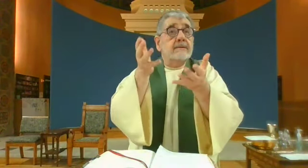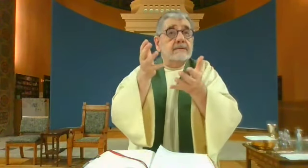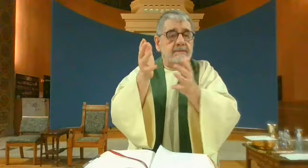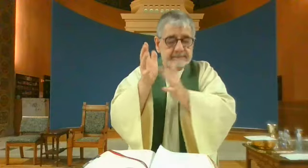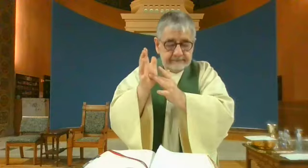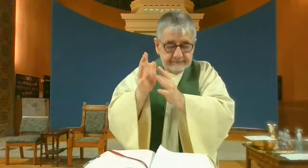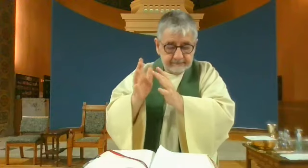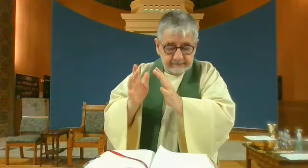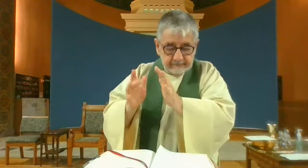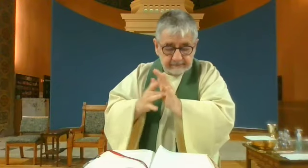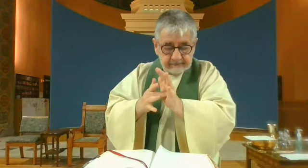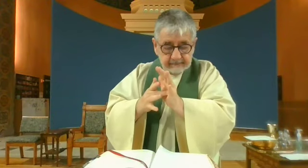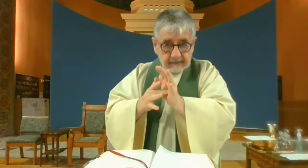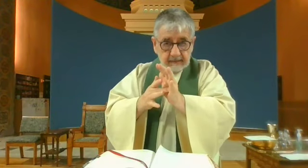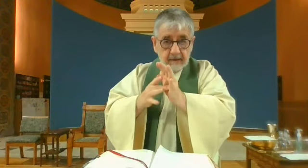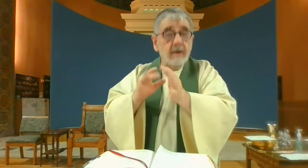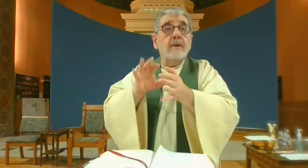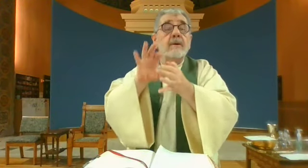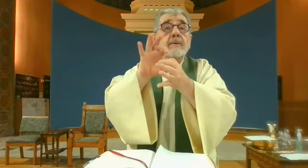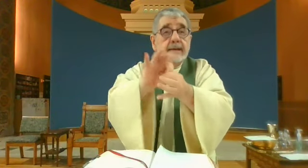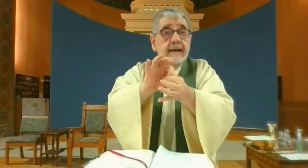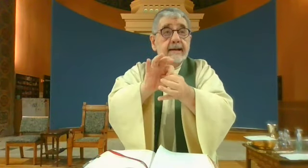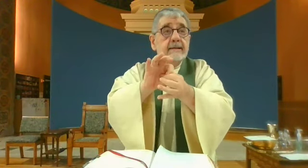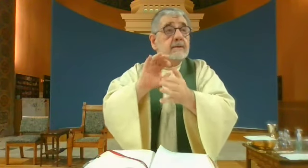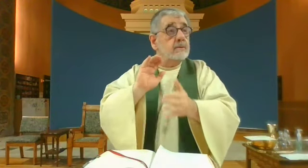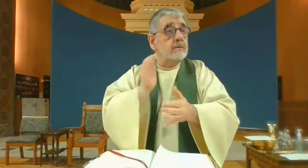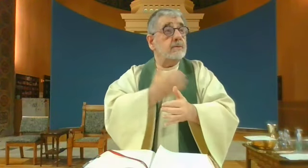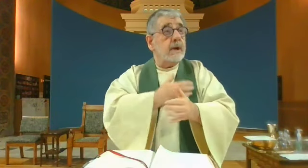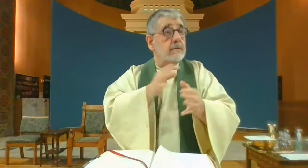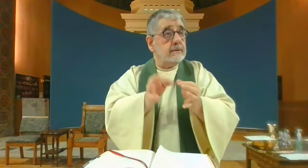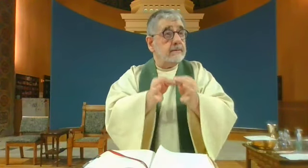And this is the bridge from Jesus to our Mass here today.